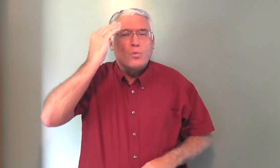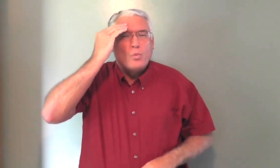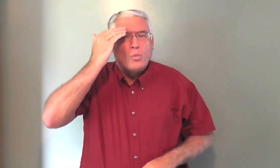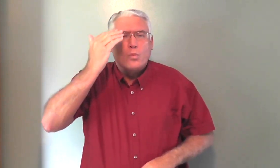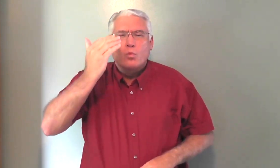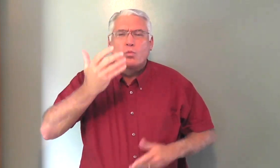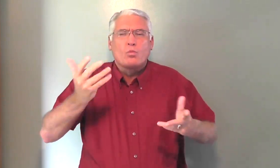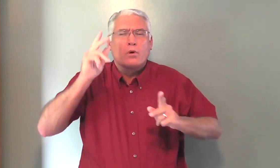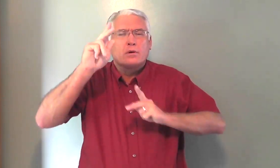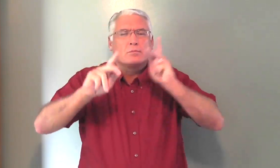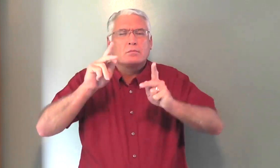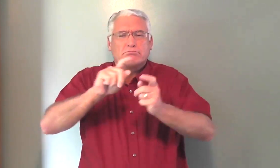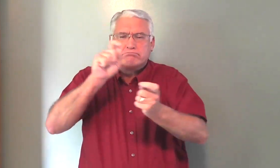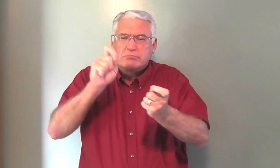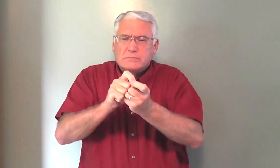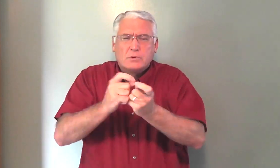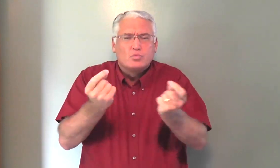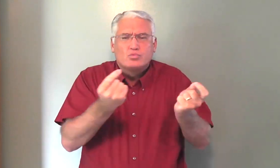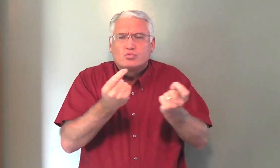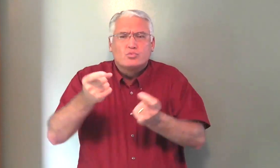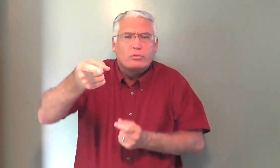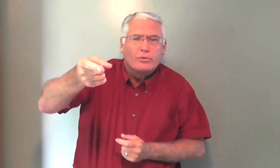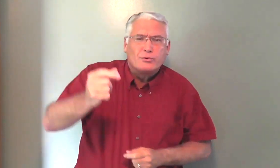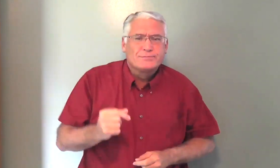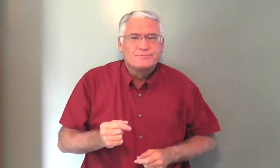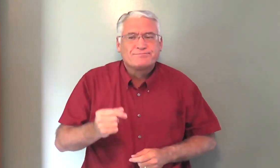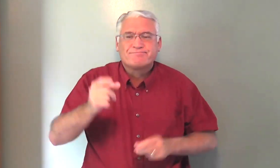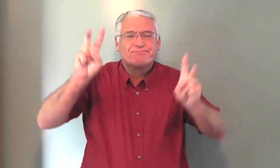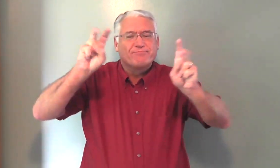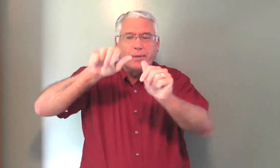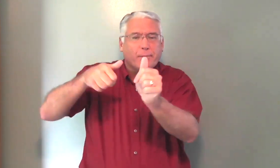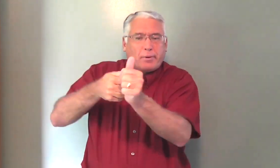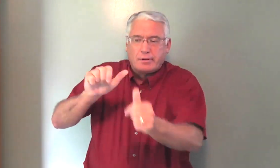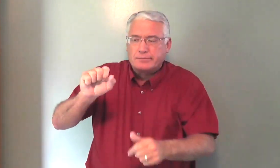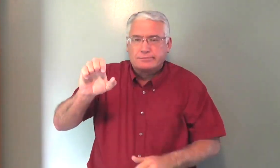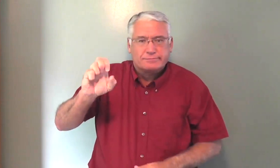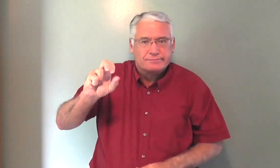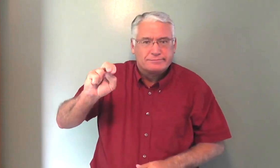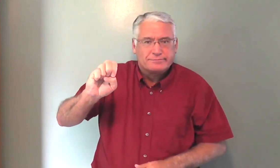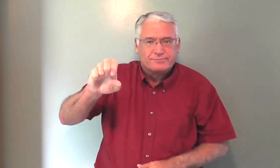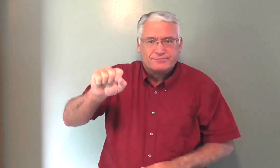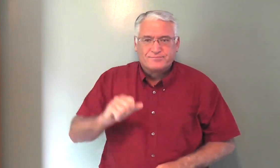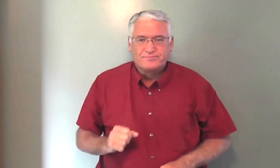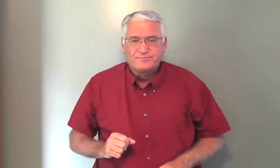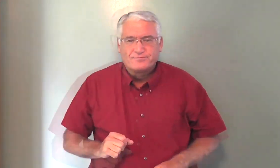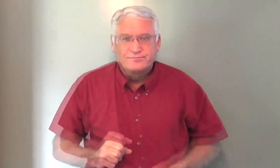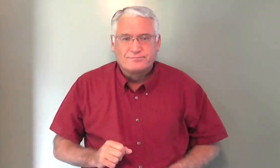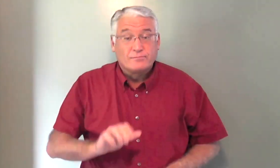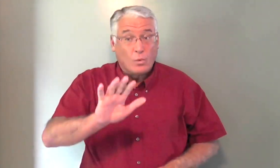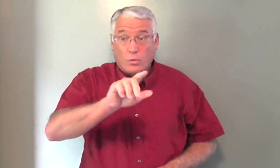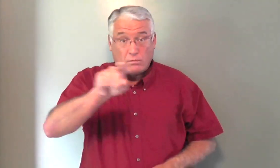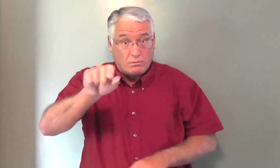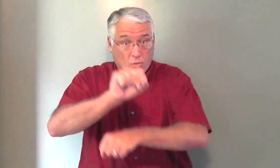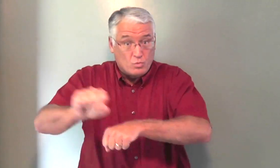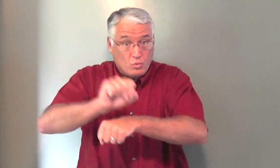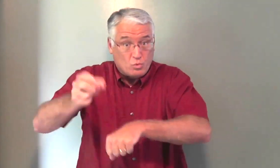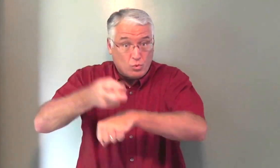that we could not see exactly how they were doing the things behind the scenes. Oh, the workers